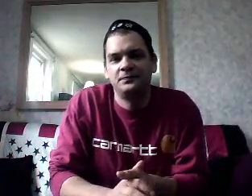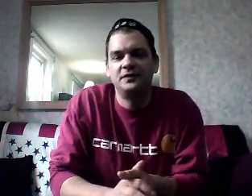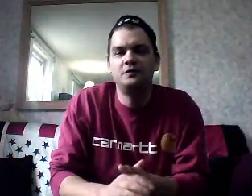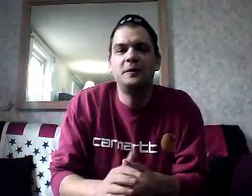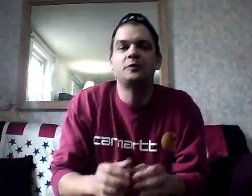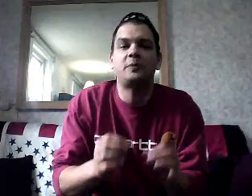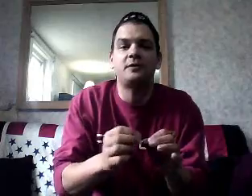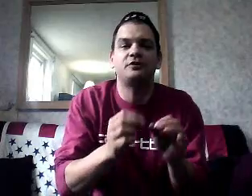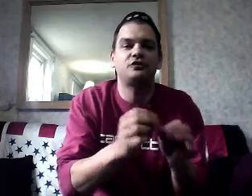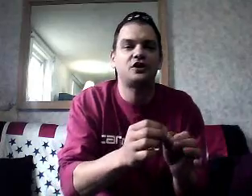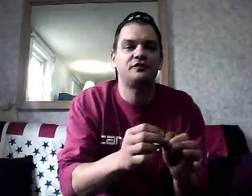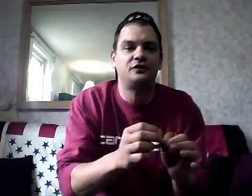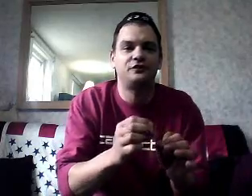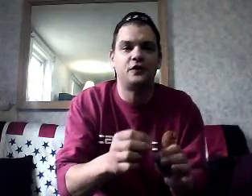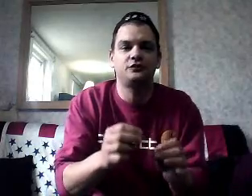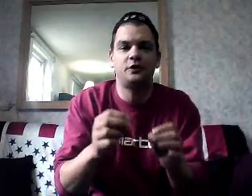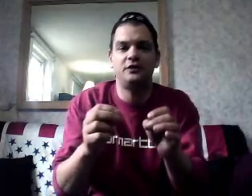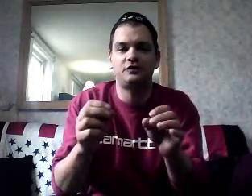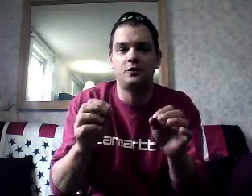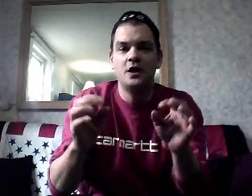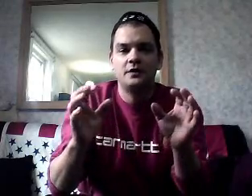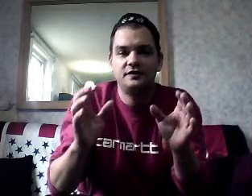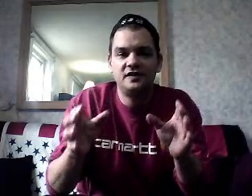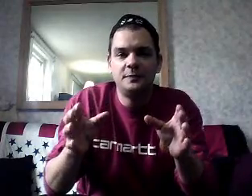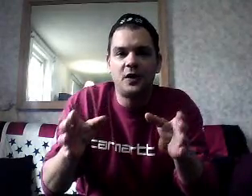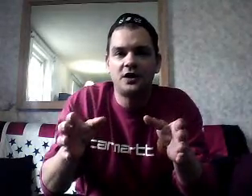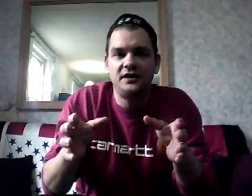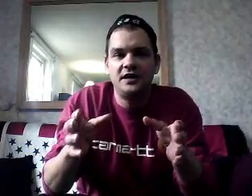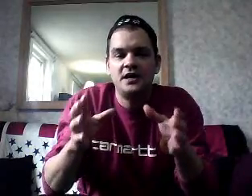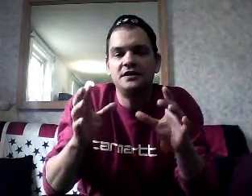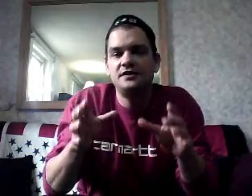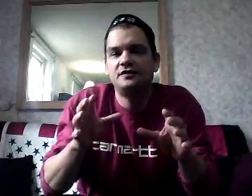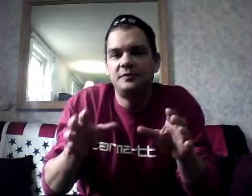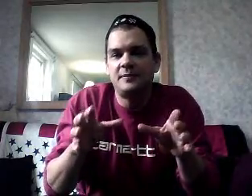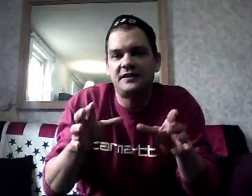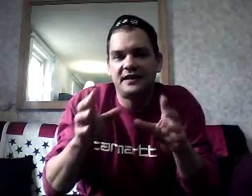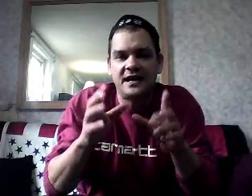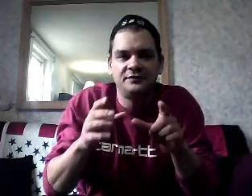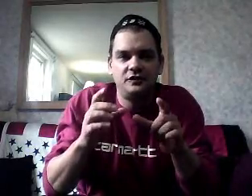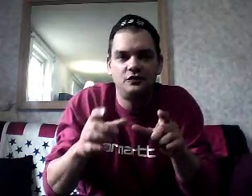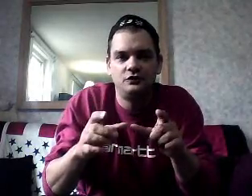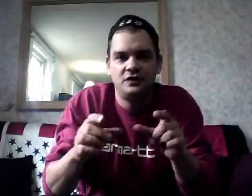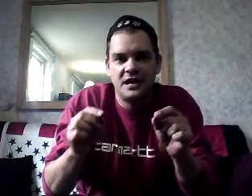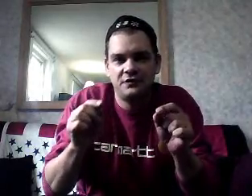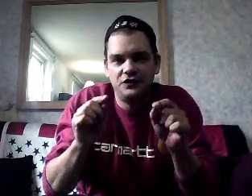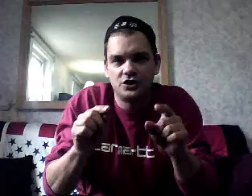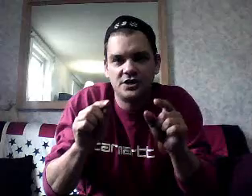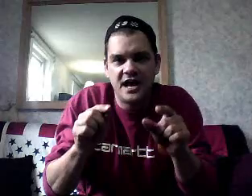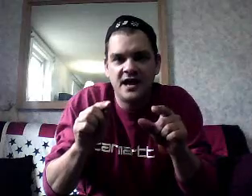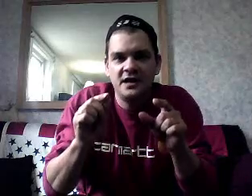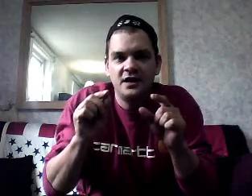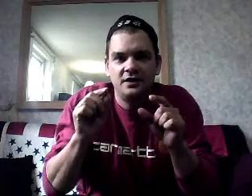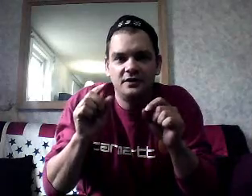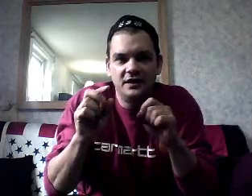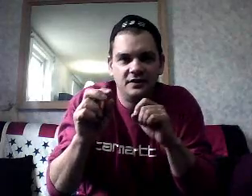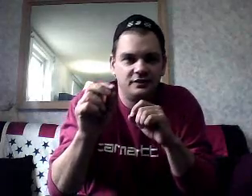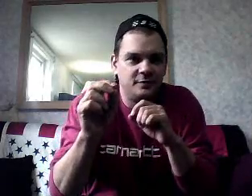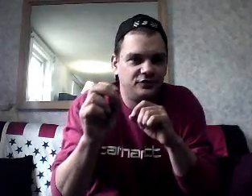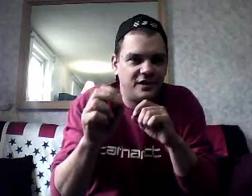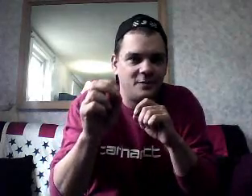These people are public servants, folks, okay? So, the tea party needs to be about the Constitution. Now, if you're not in this Michelle